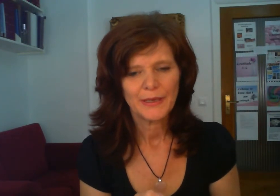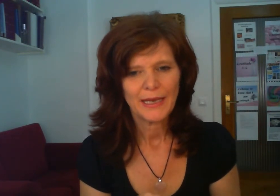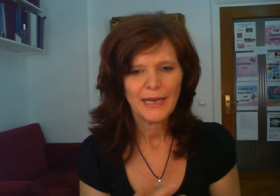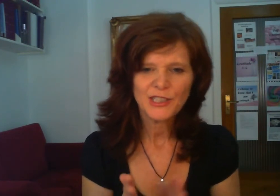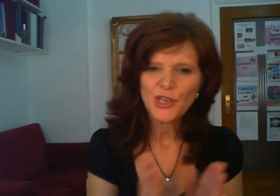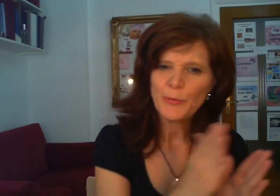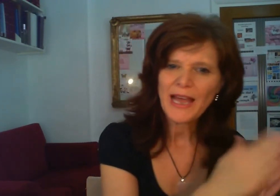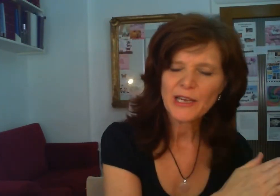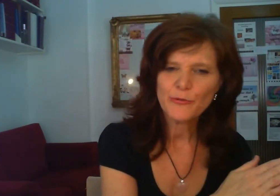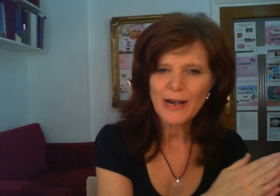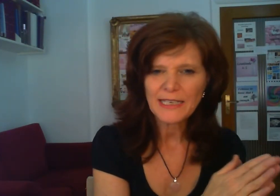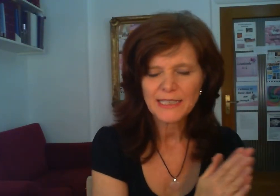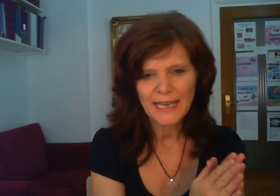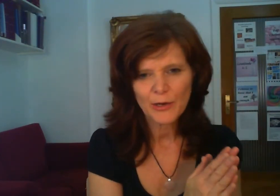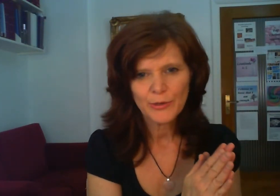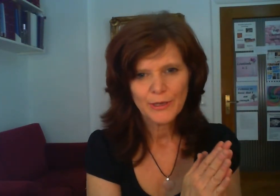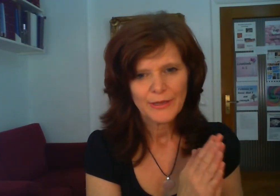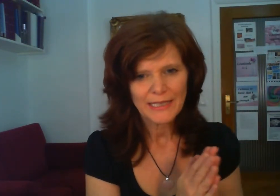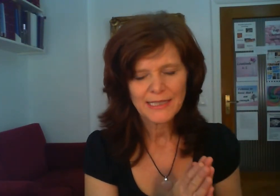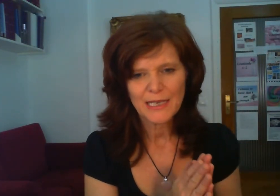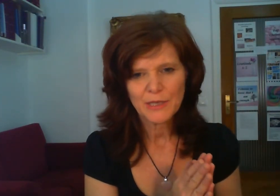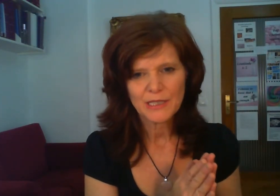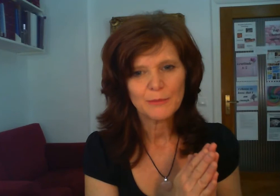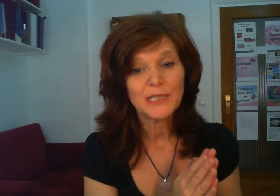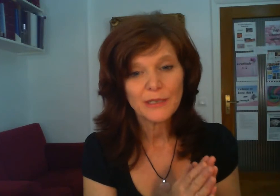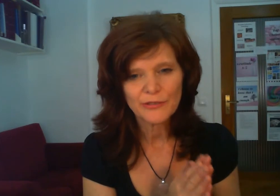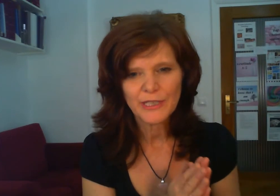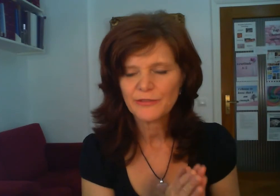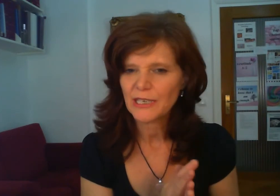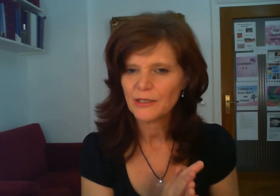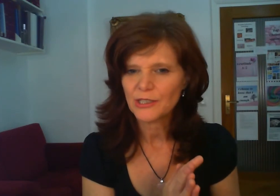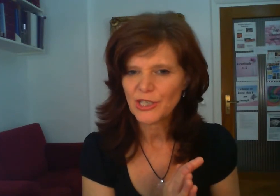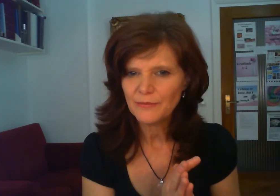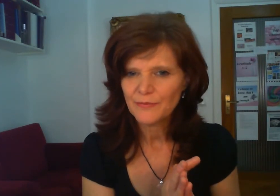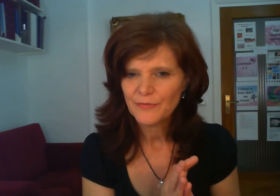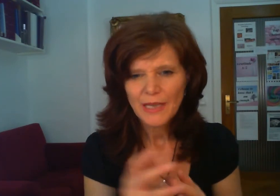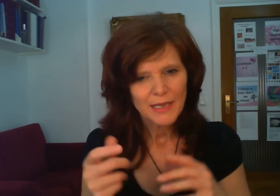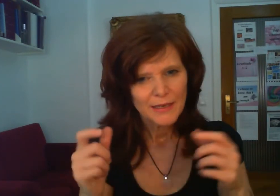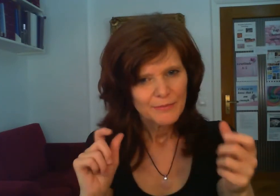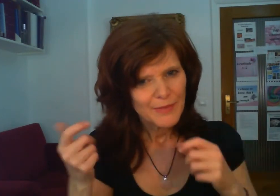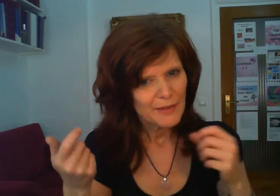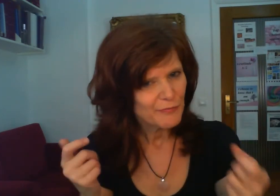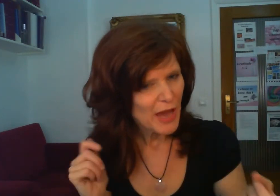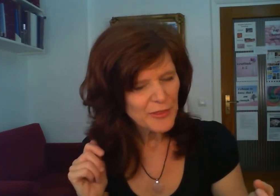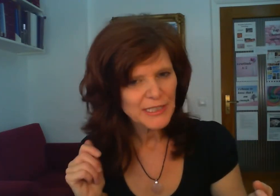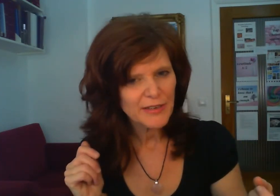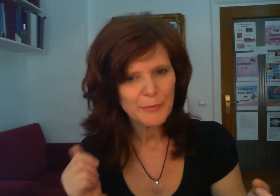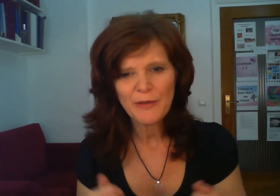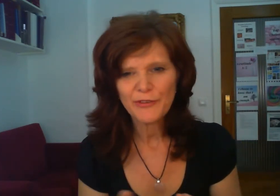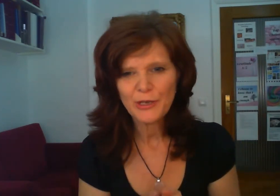and just go back and rate now that statement i'm terrified of technology if other things have come up for